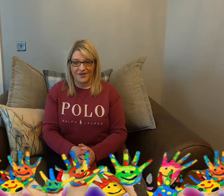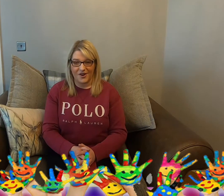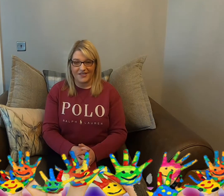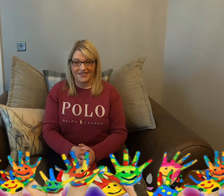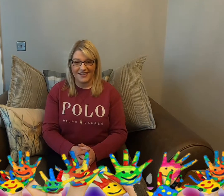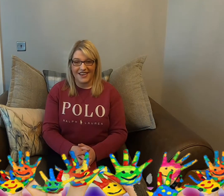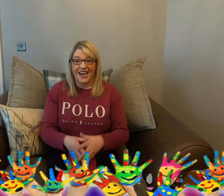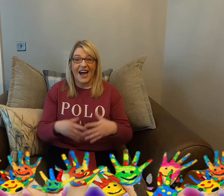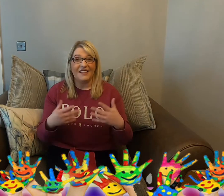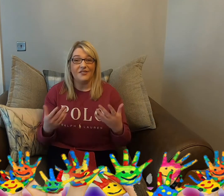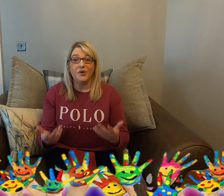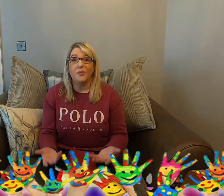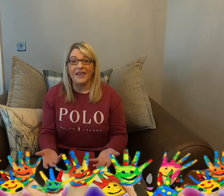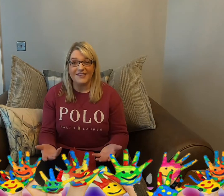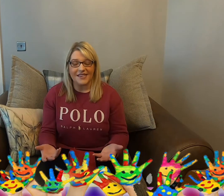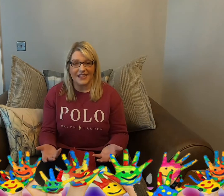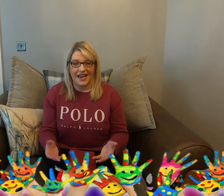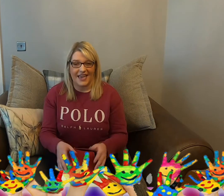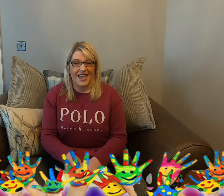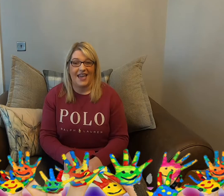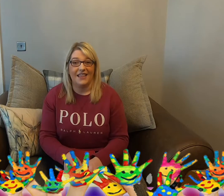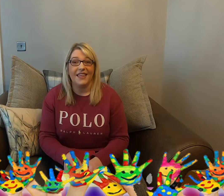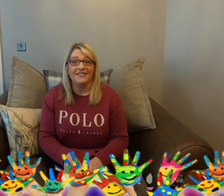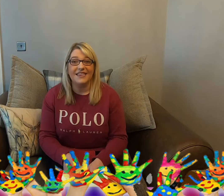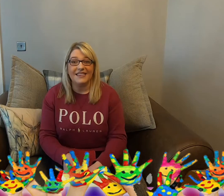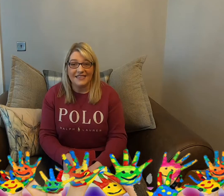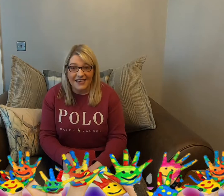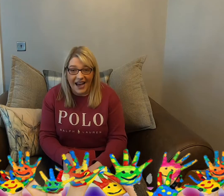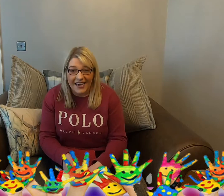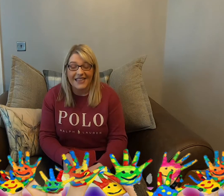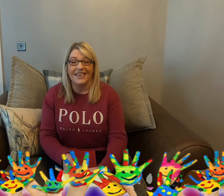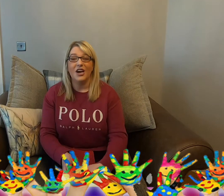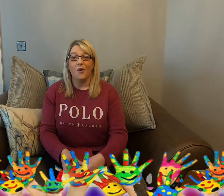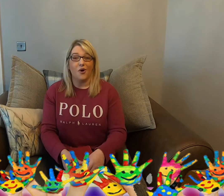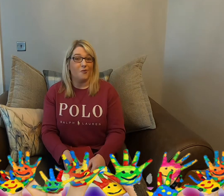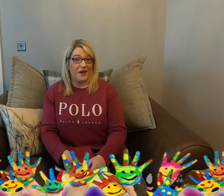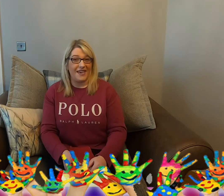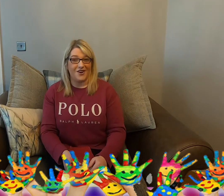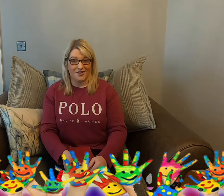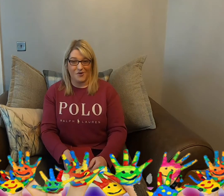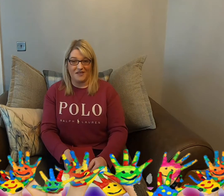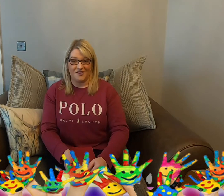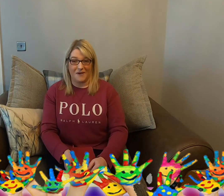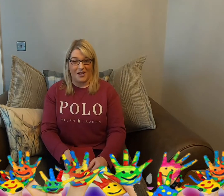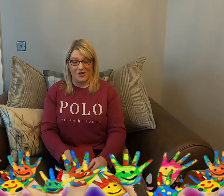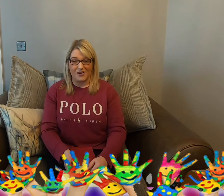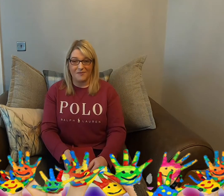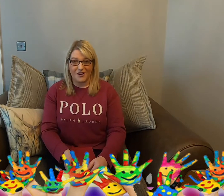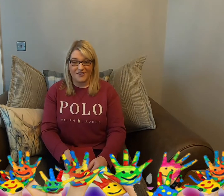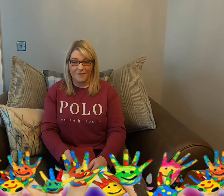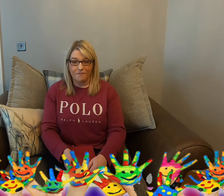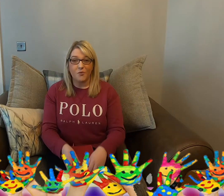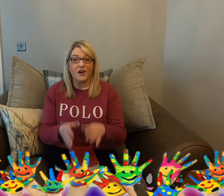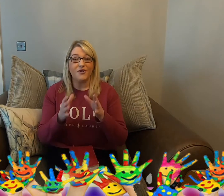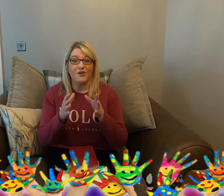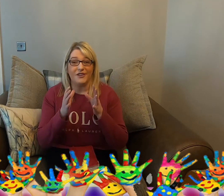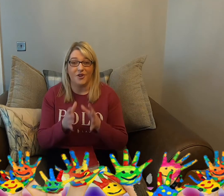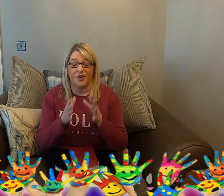and girls. And in the weeks that lie ahead, that's exactly what we are going to be learning about. We're going to now